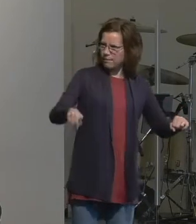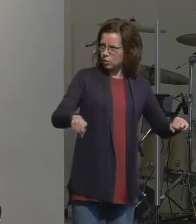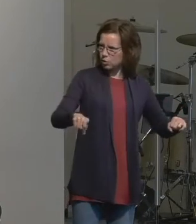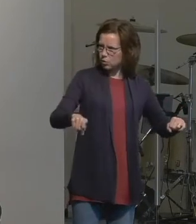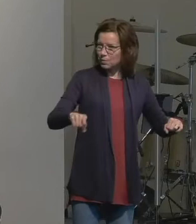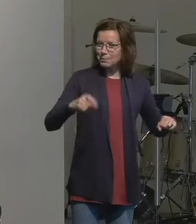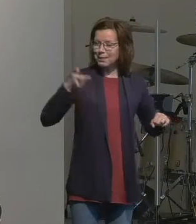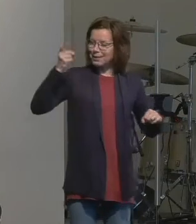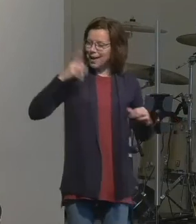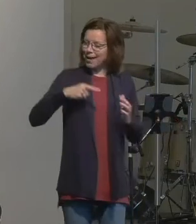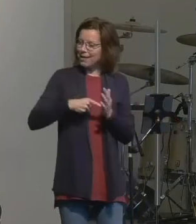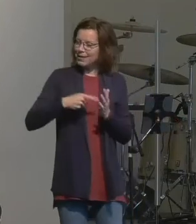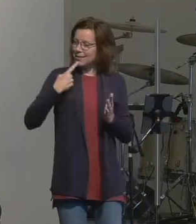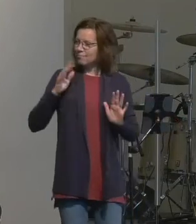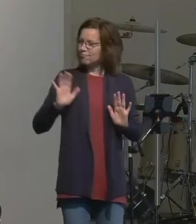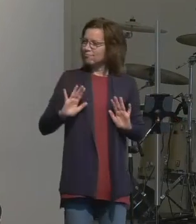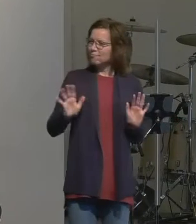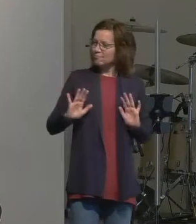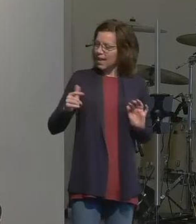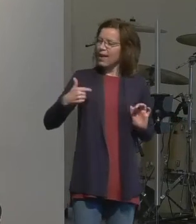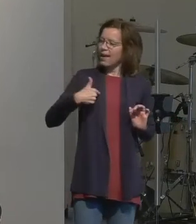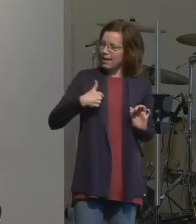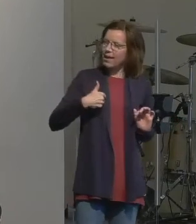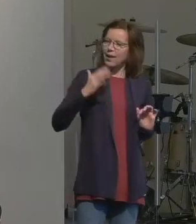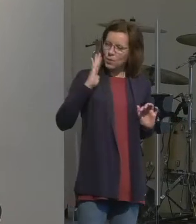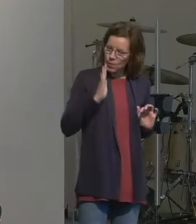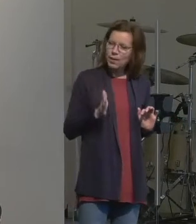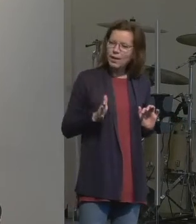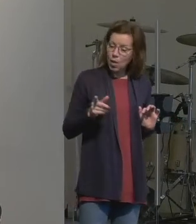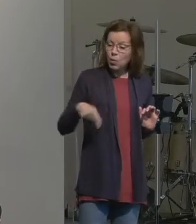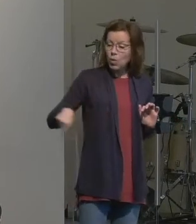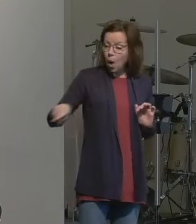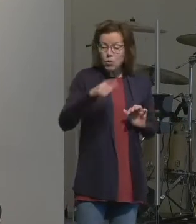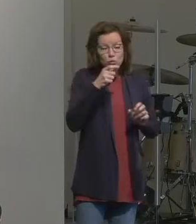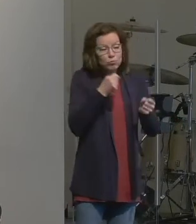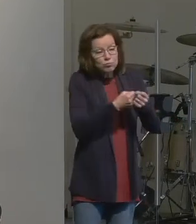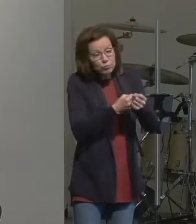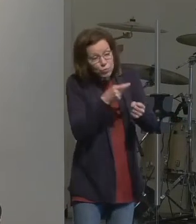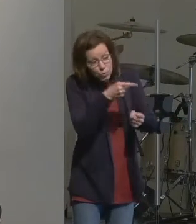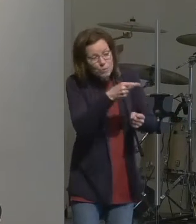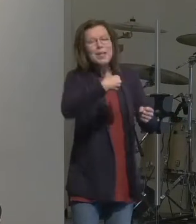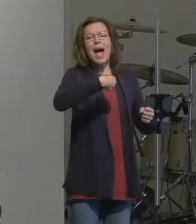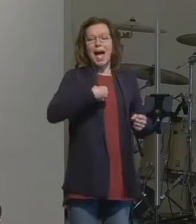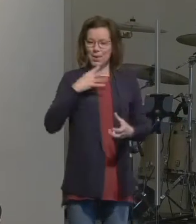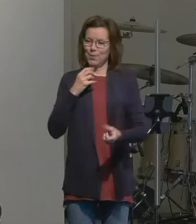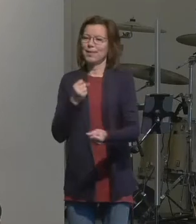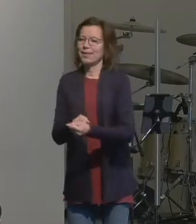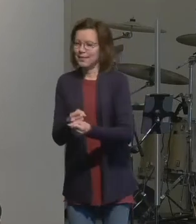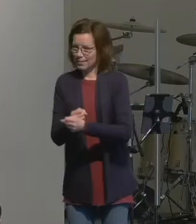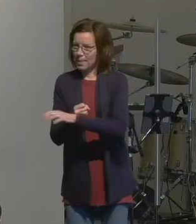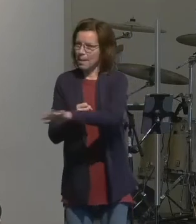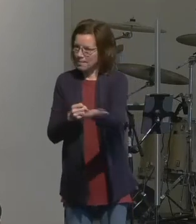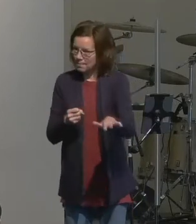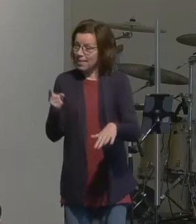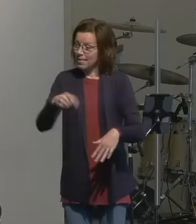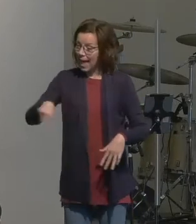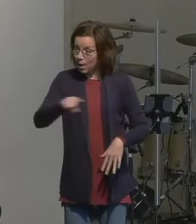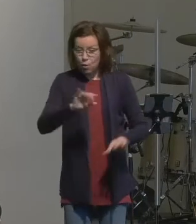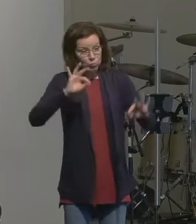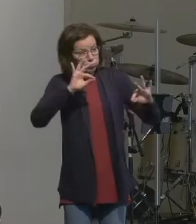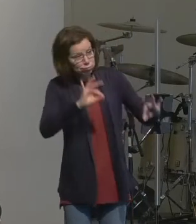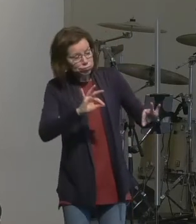but he says I'm going to bless those who bless you meaning those who do well by you because